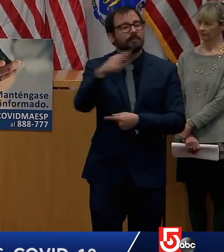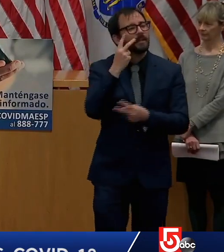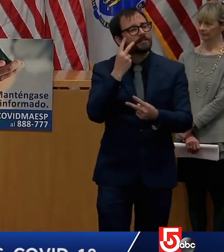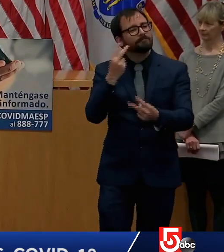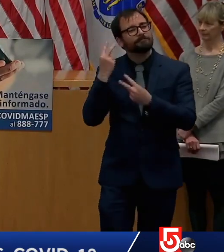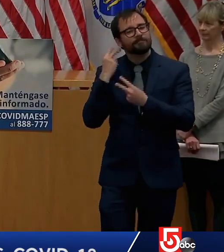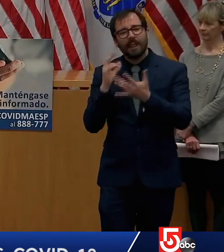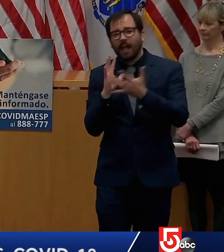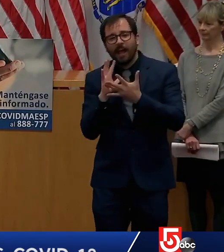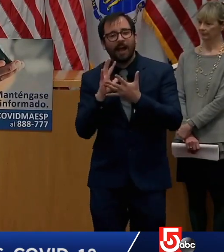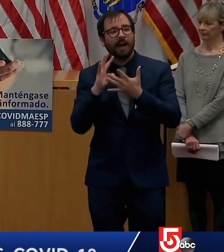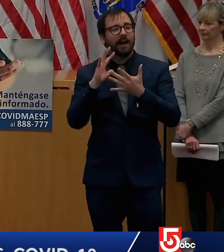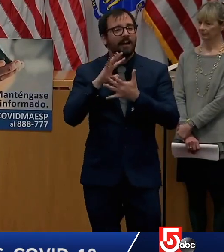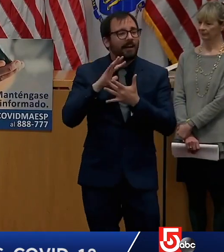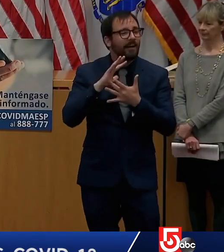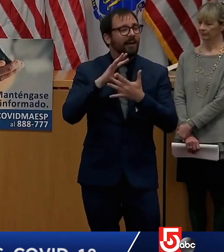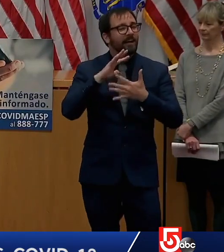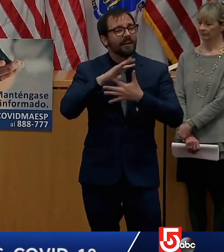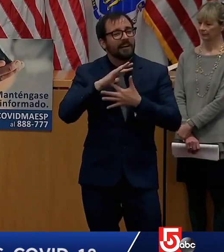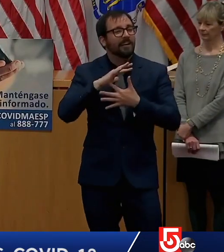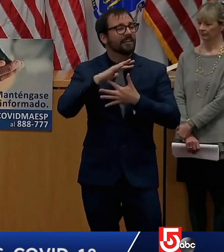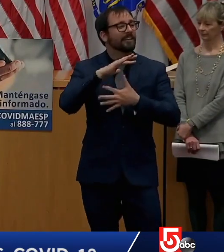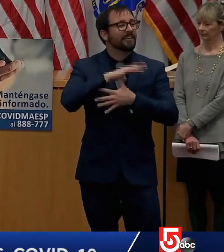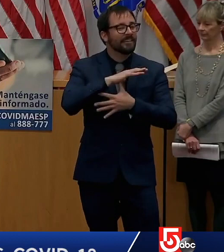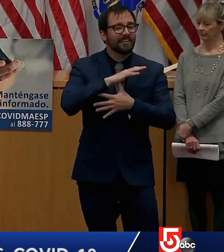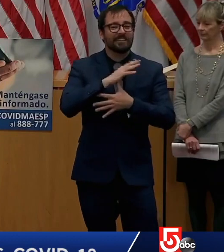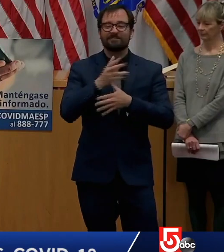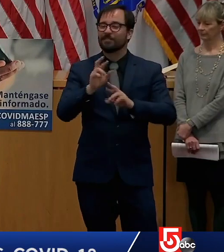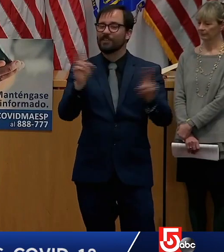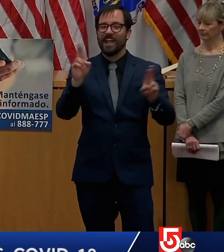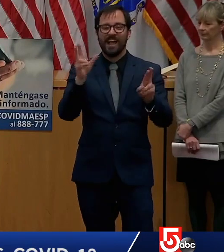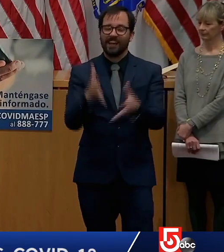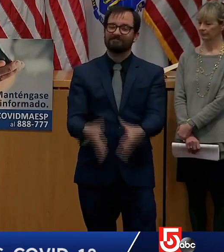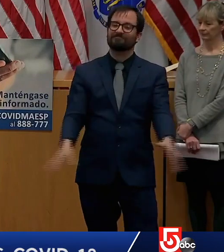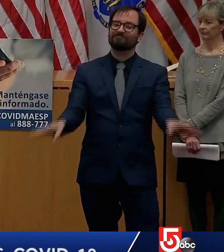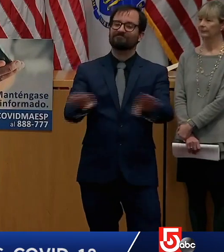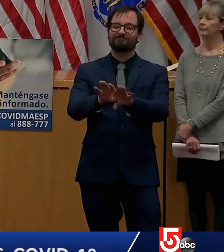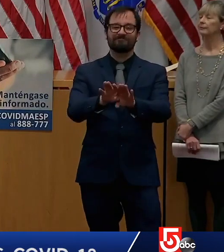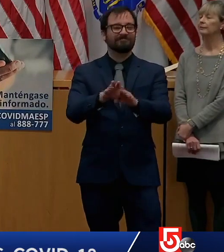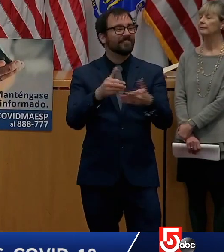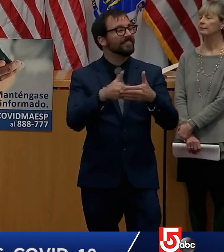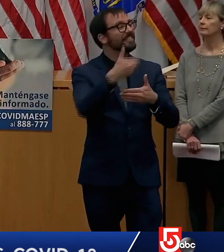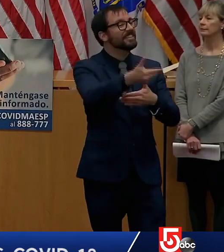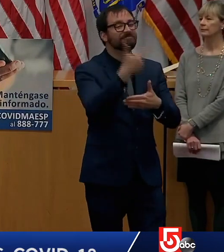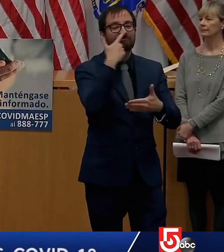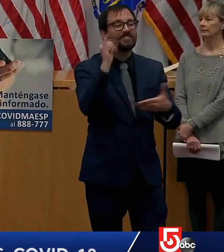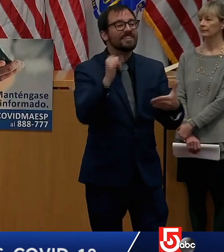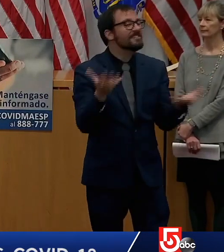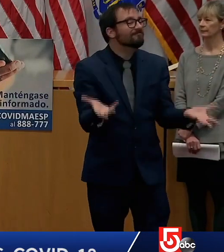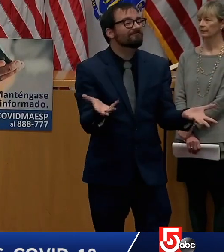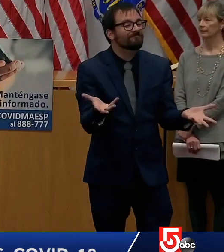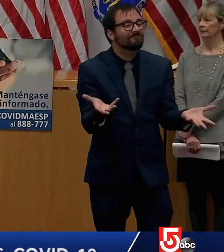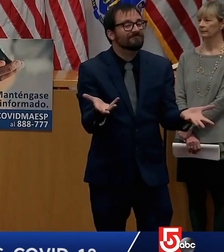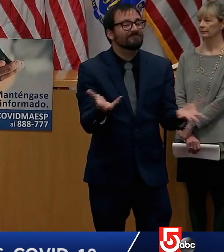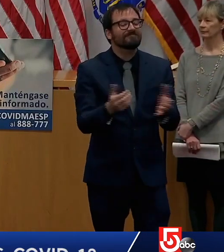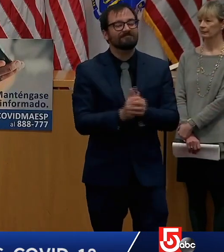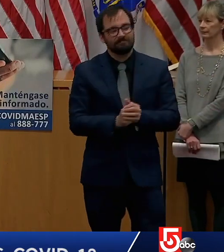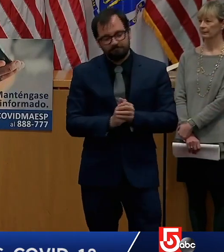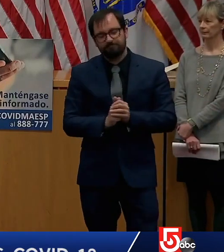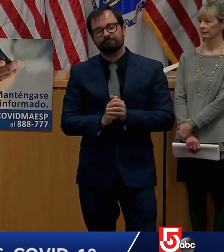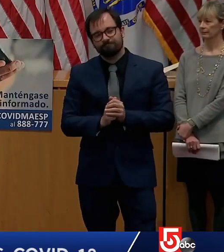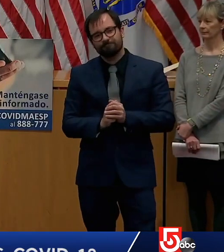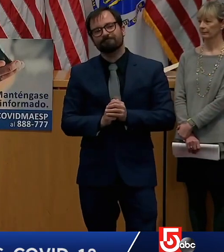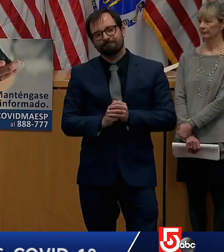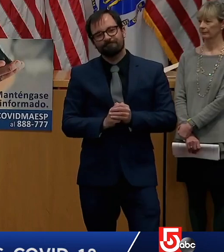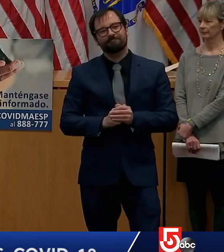that next step in your life and there's no doubt in my mind that the creativity of your superintendent your principal and your